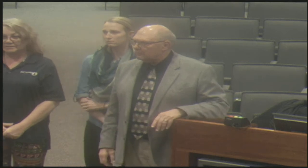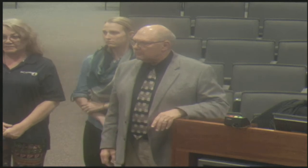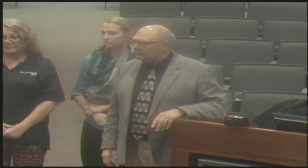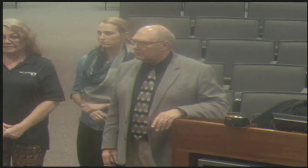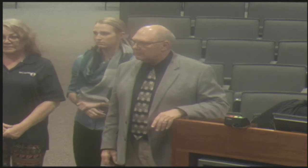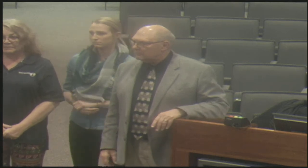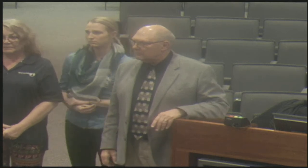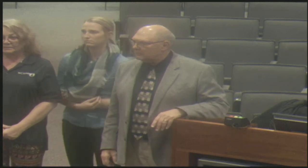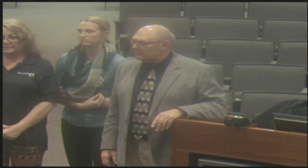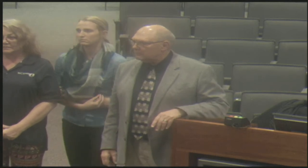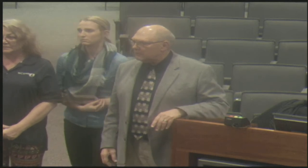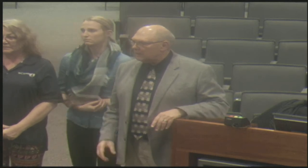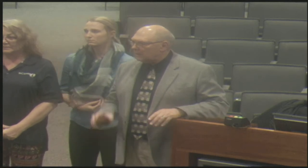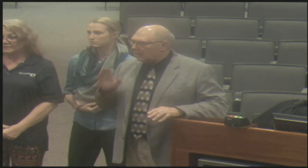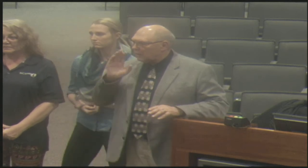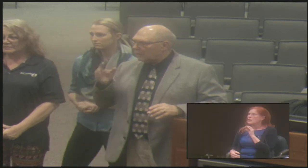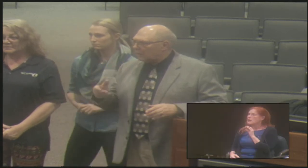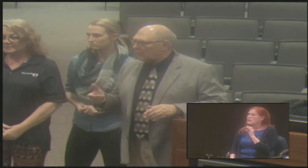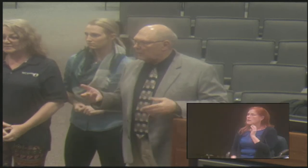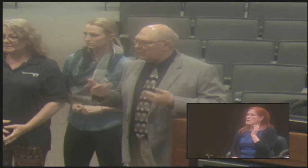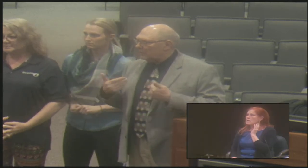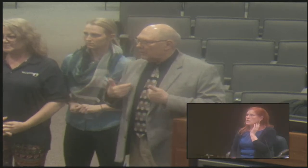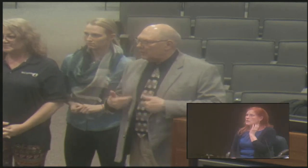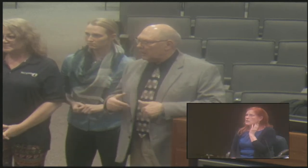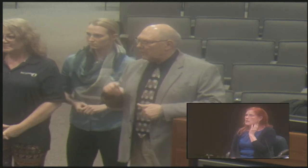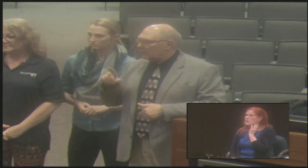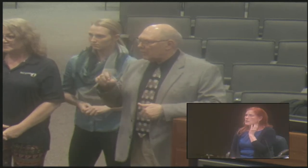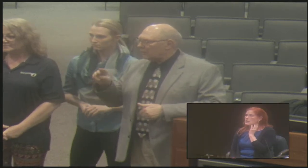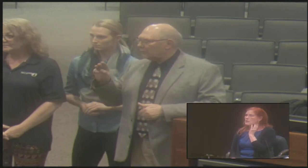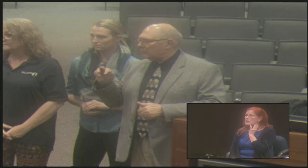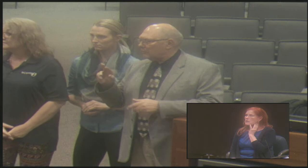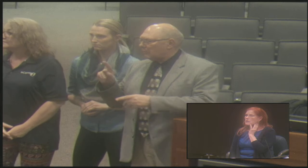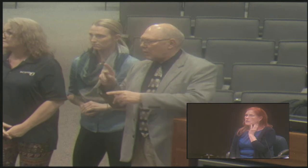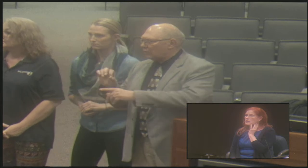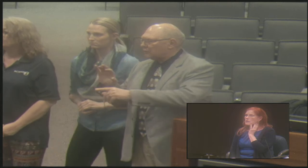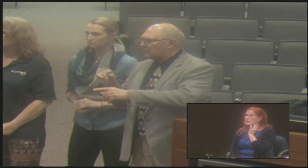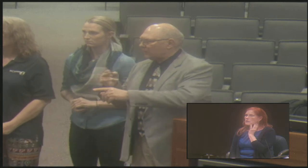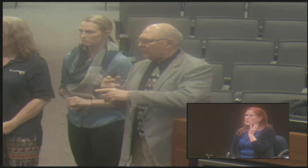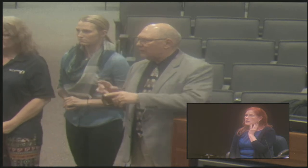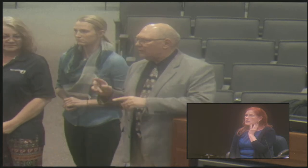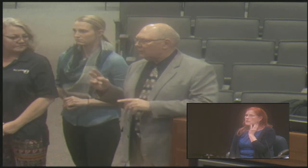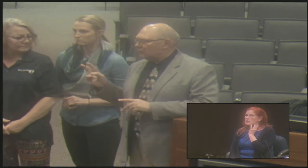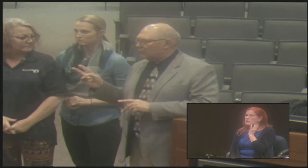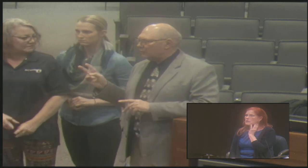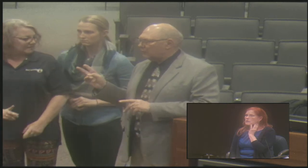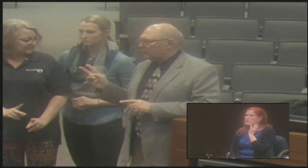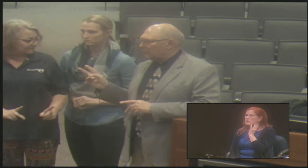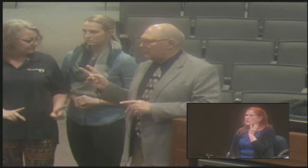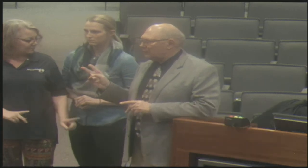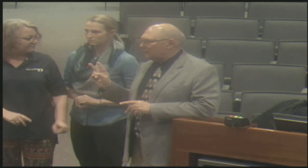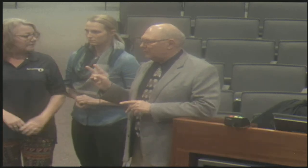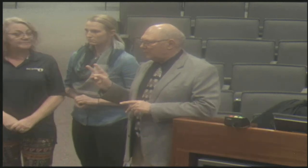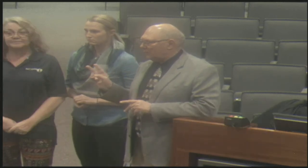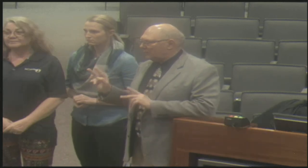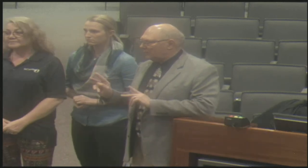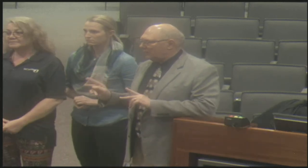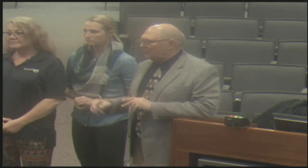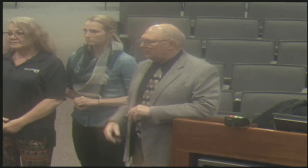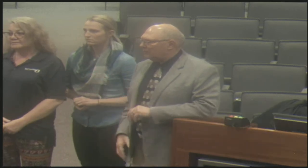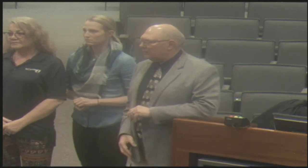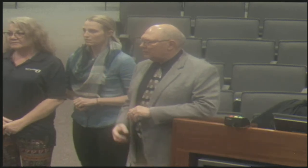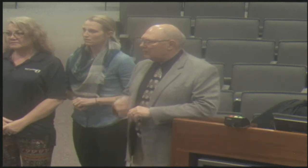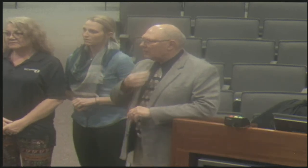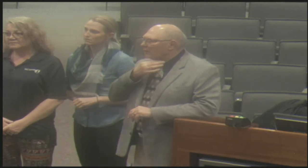I have a question for your two invited presenters. I'm wondering what in your